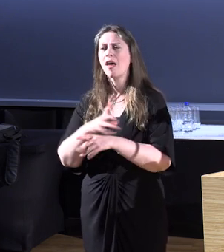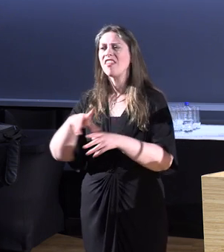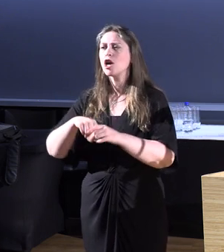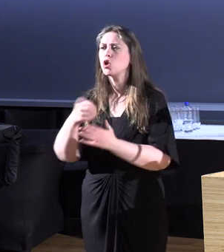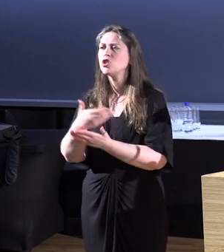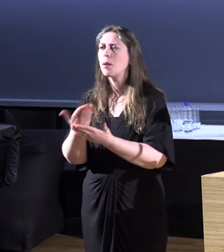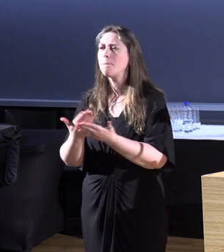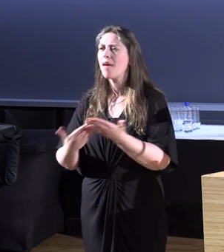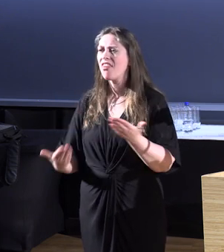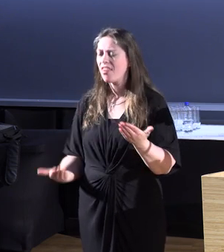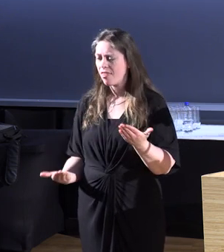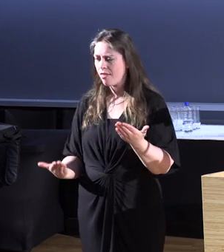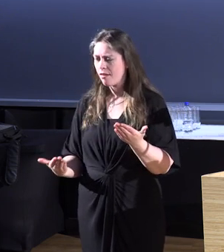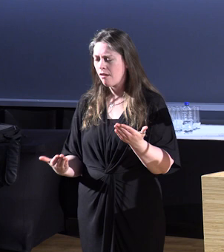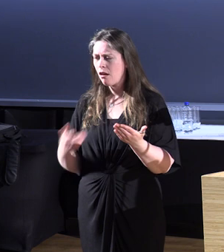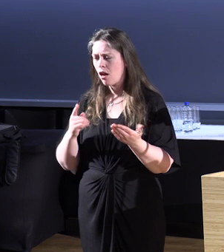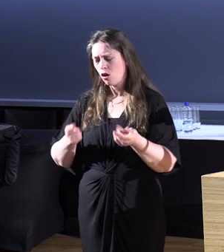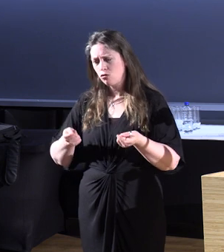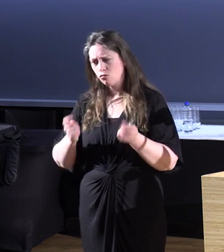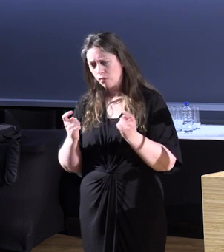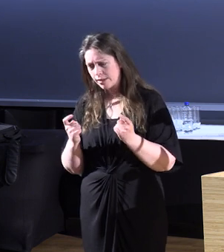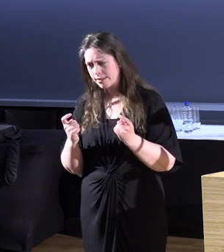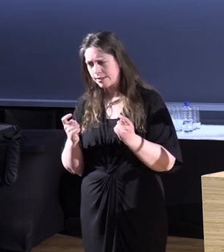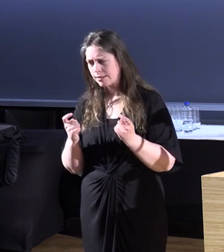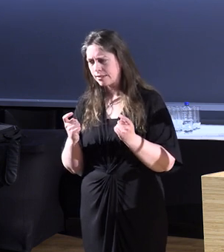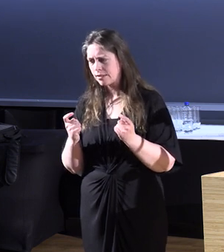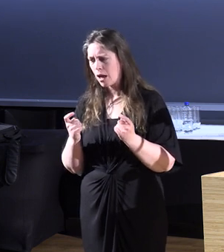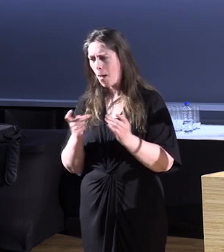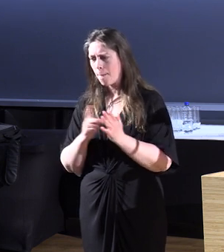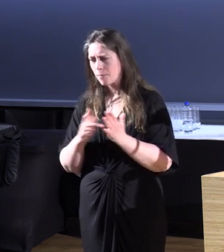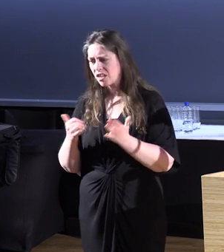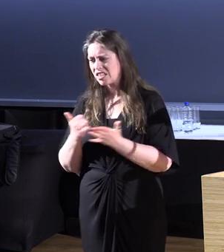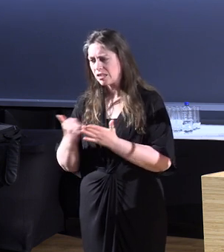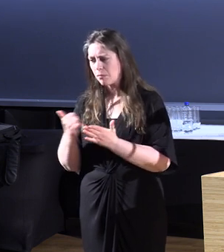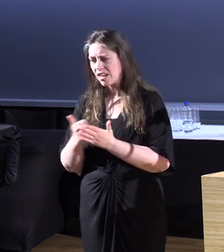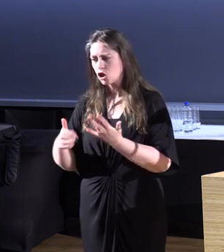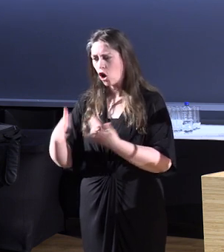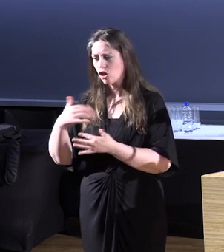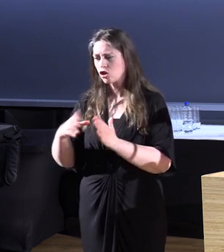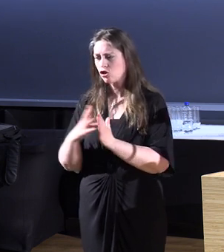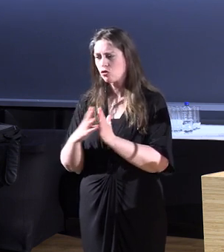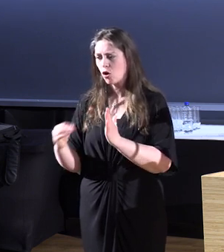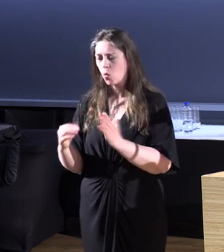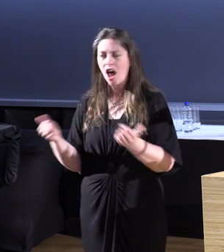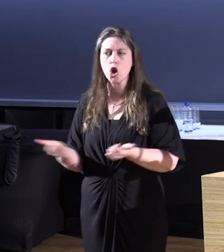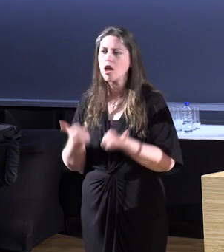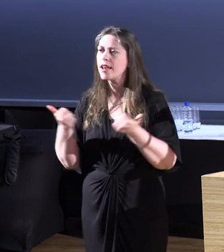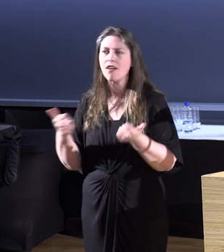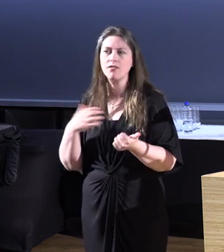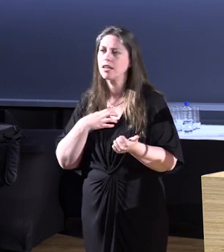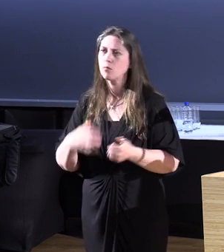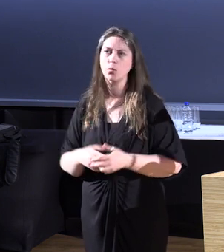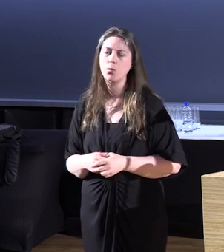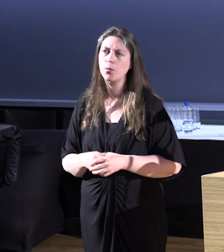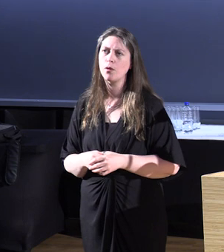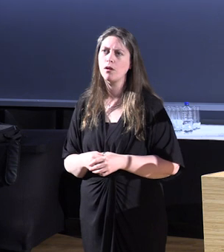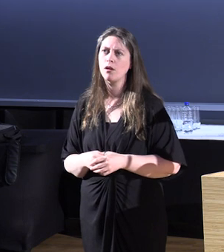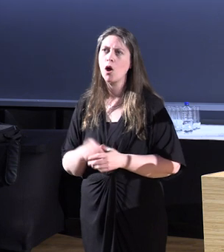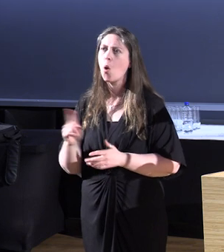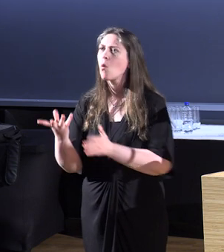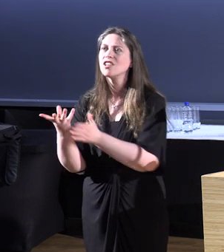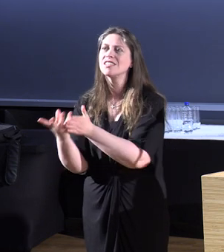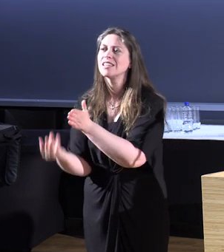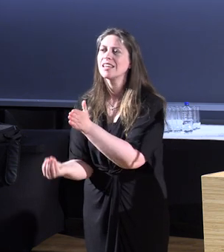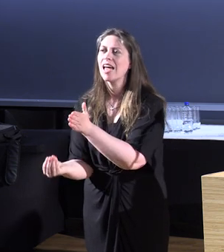and you mentioned that policies based on social model are no longer enough. What's the gap?